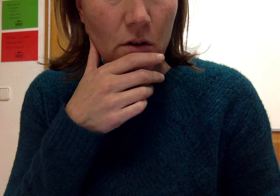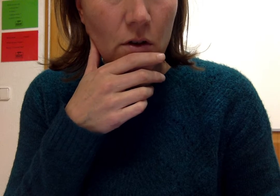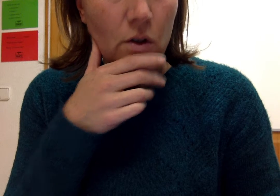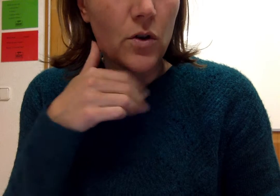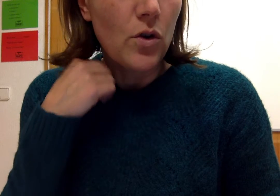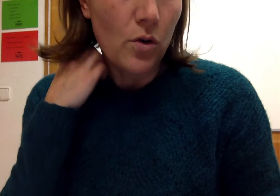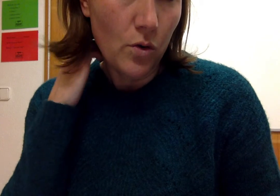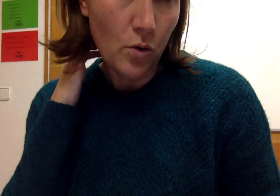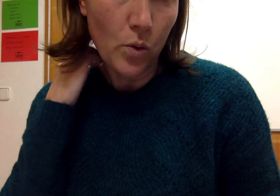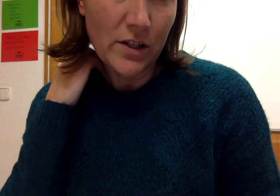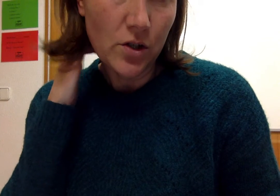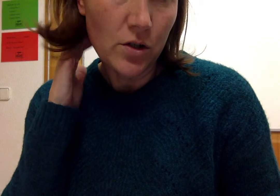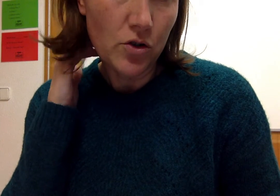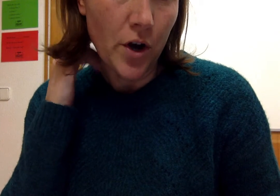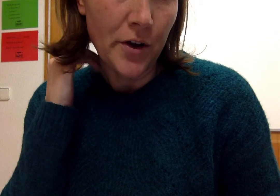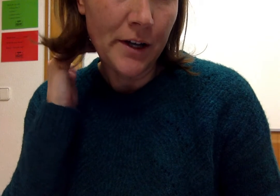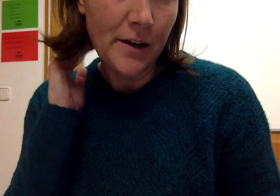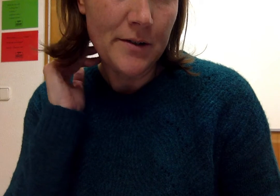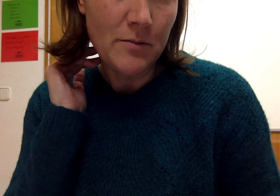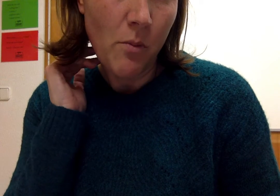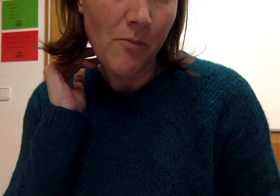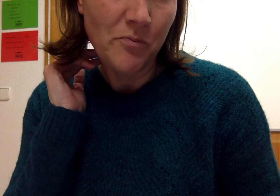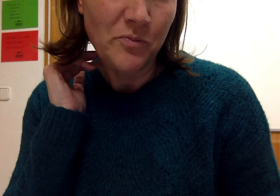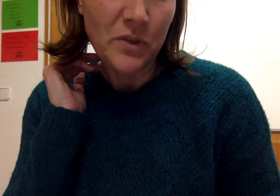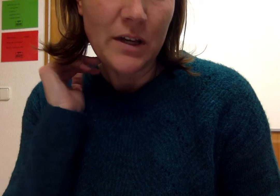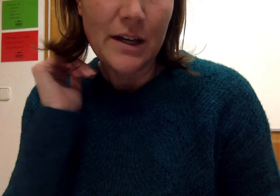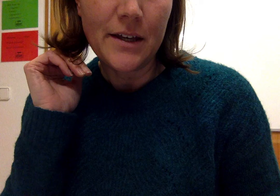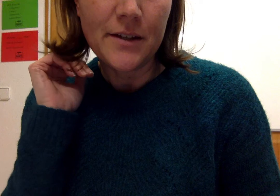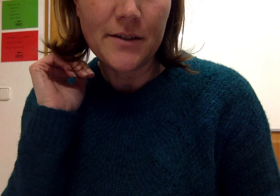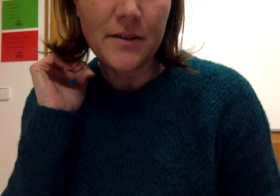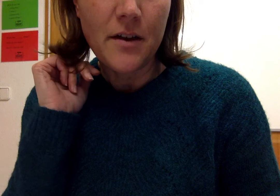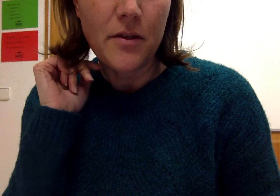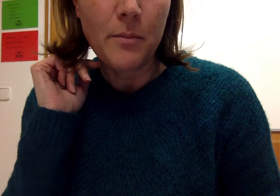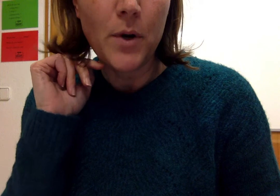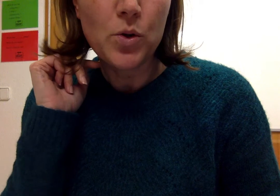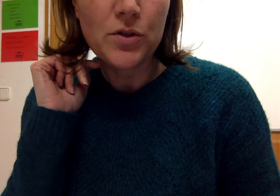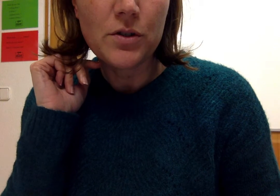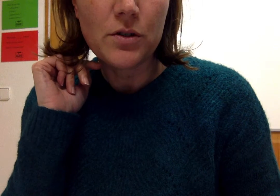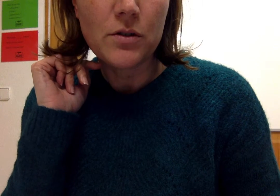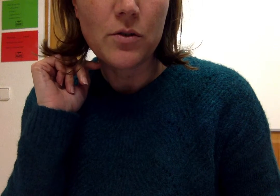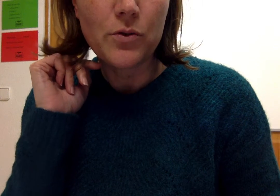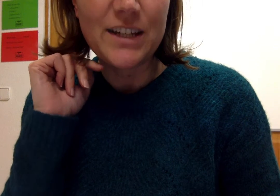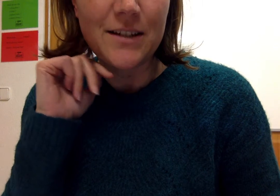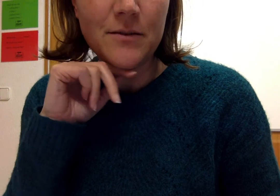Which drawing is the most recent?